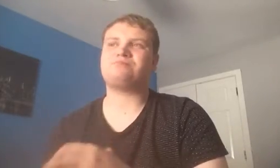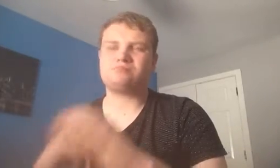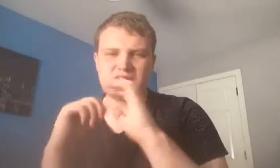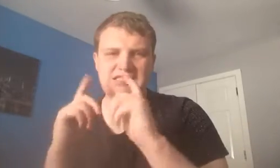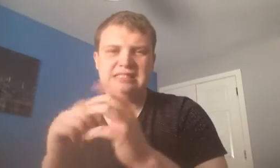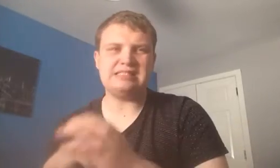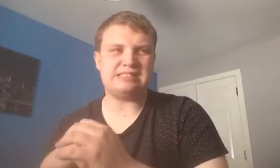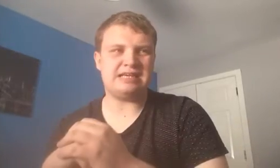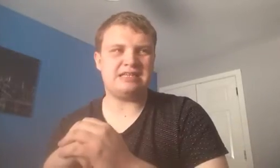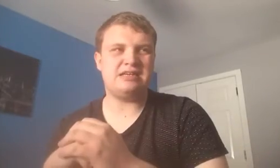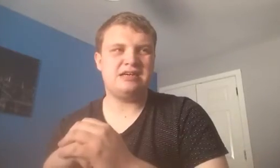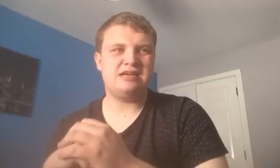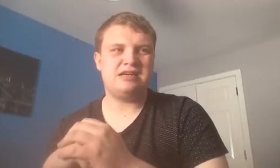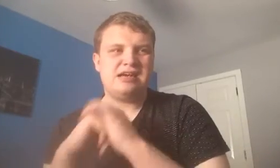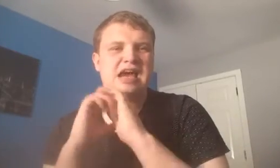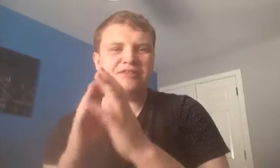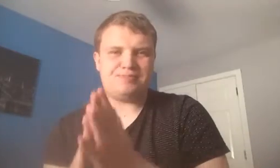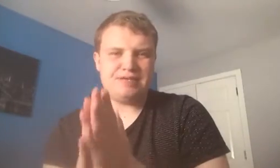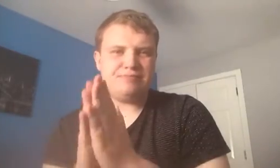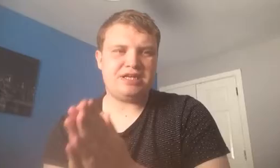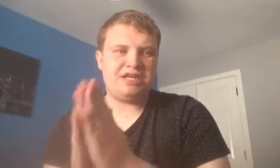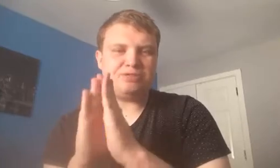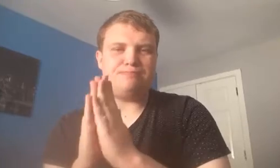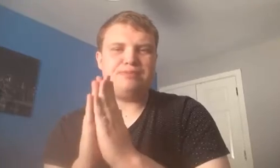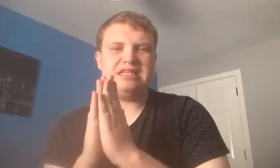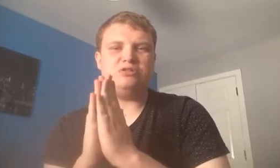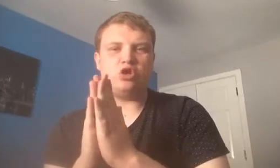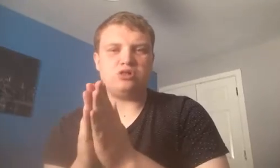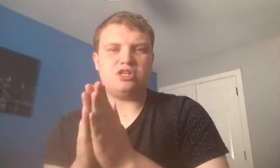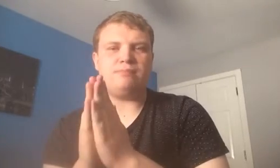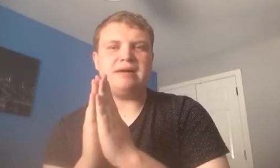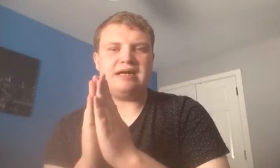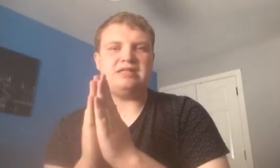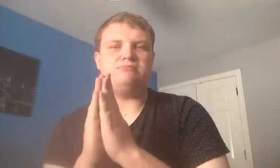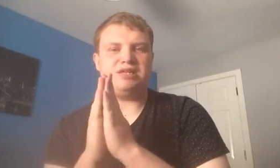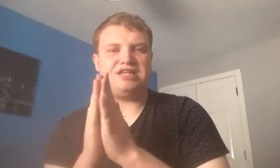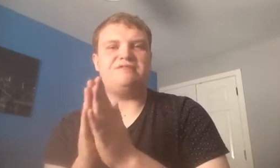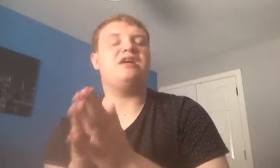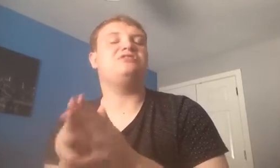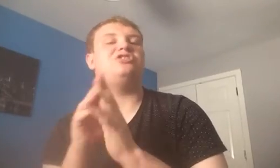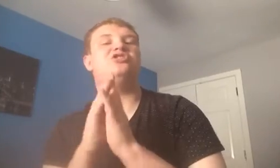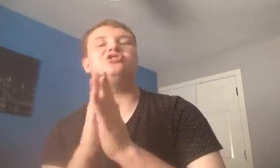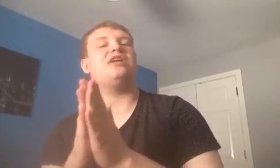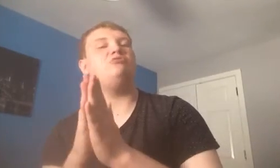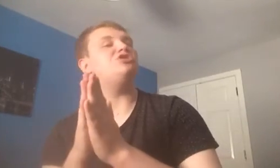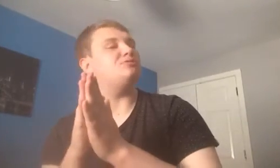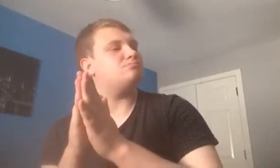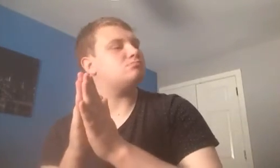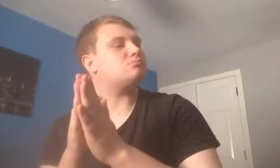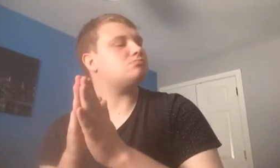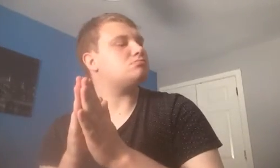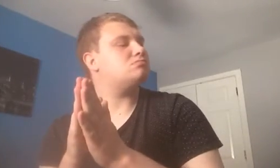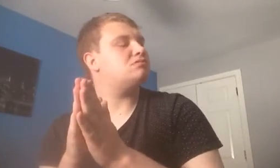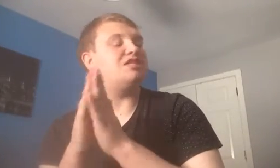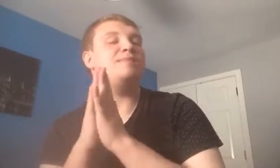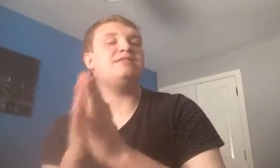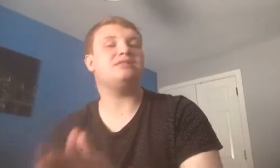decent signing, if he's being praised, being talked up by Brighton fans, it just tells you, and they're basically